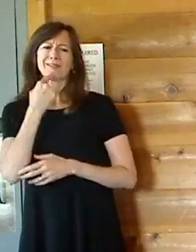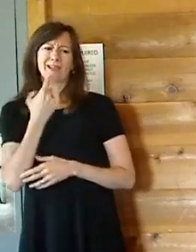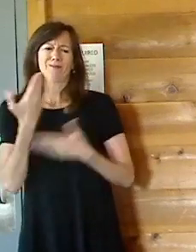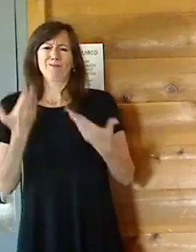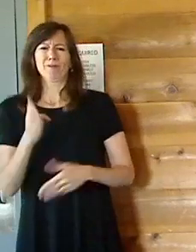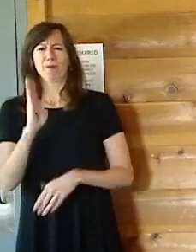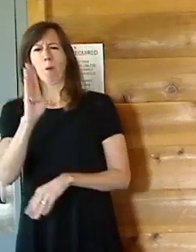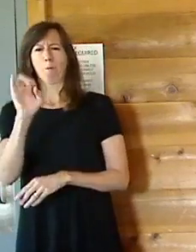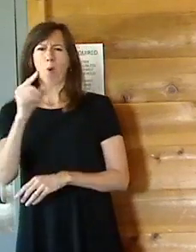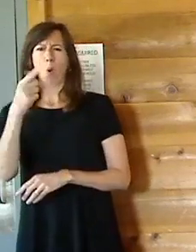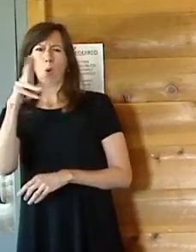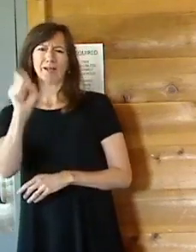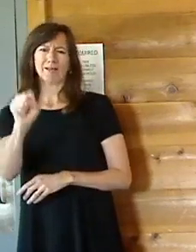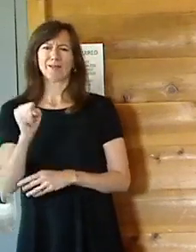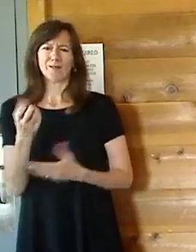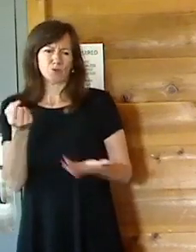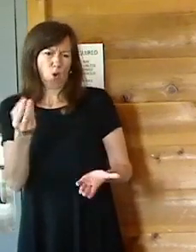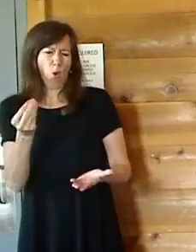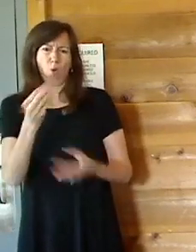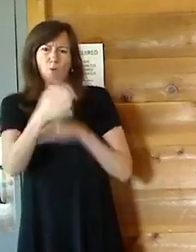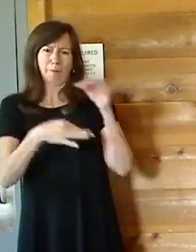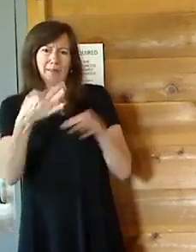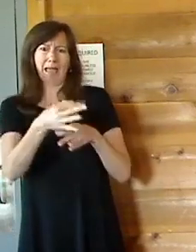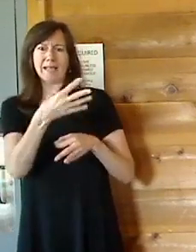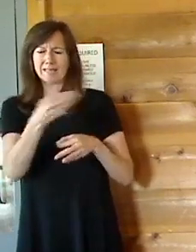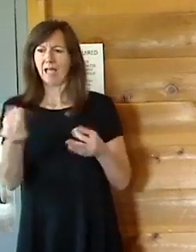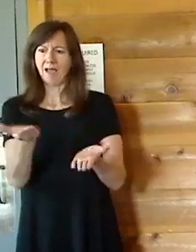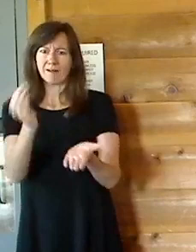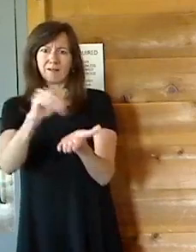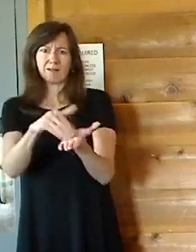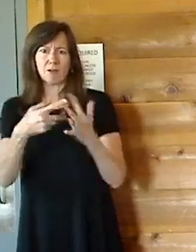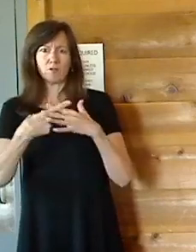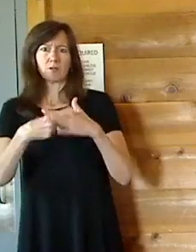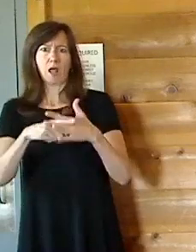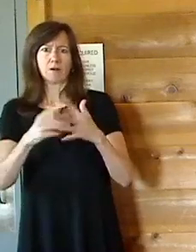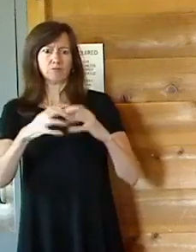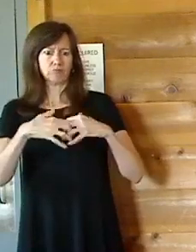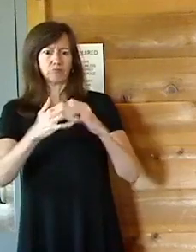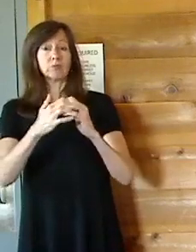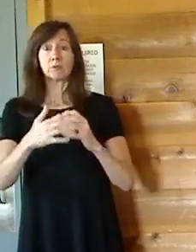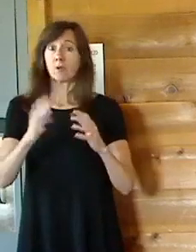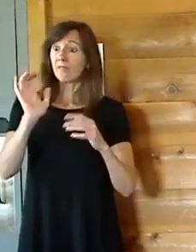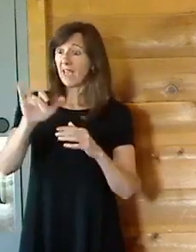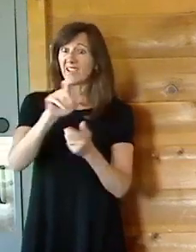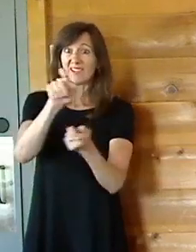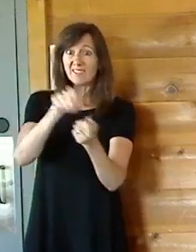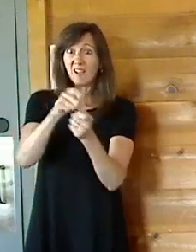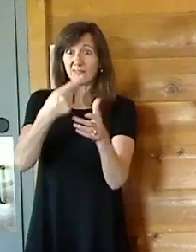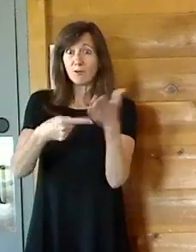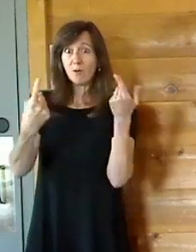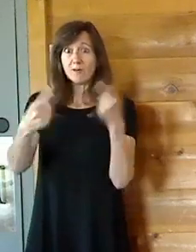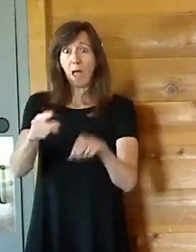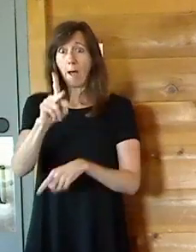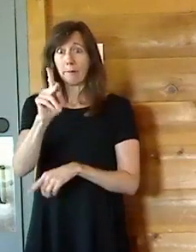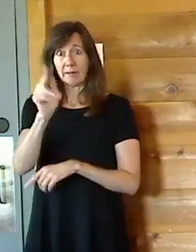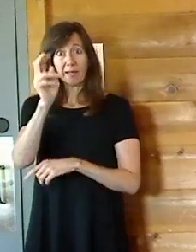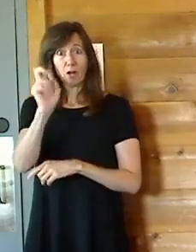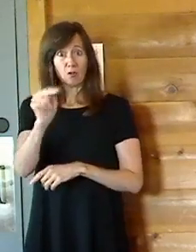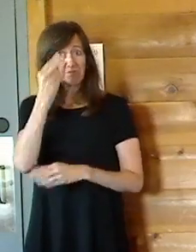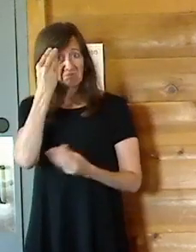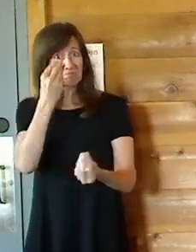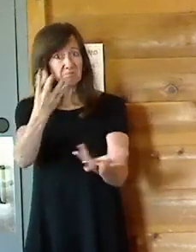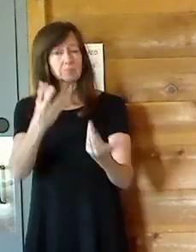replace and reconvene. Karen, yes, that is exactly what's happening. Replace and reconvene. They can't just replace the